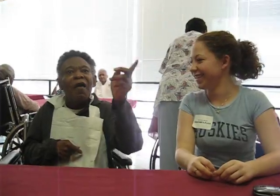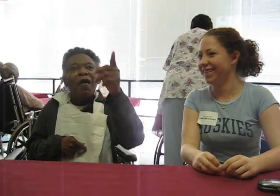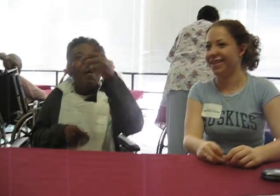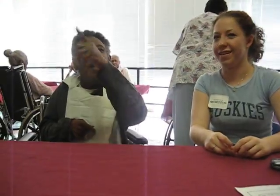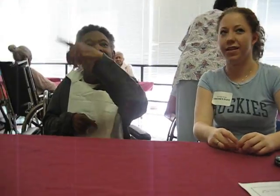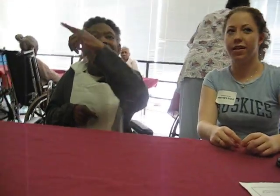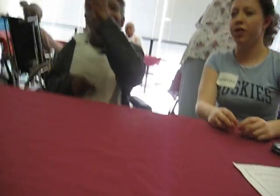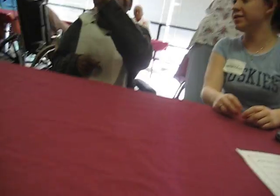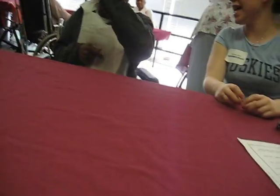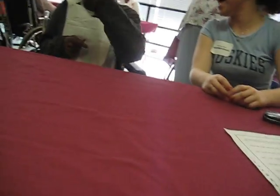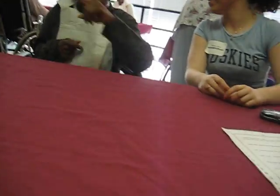Who's that?